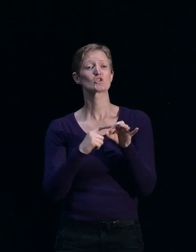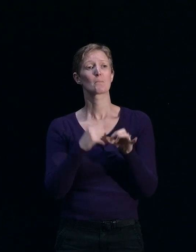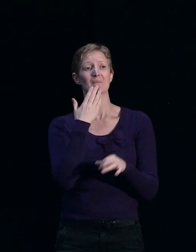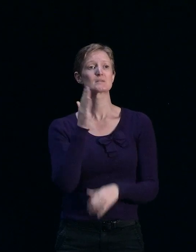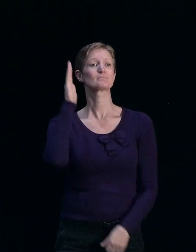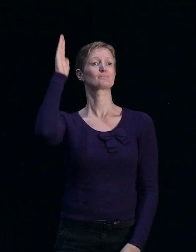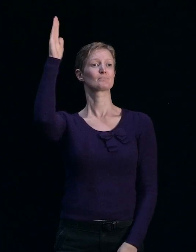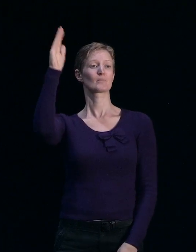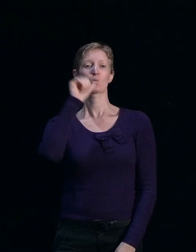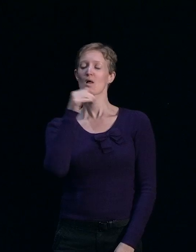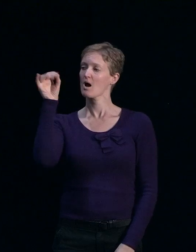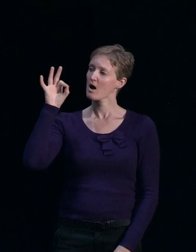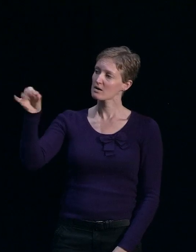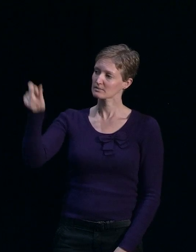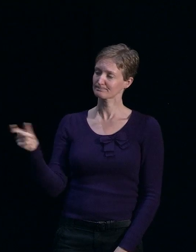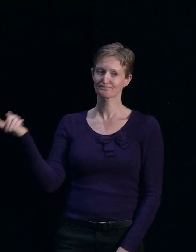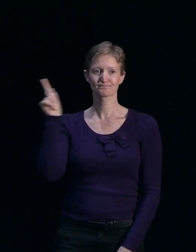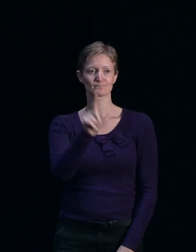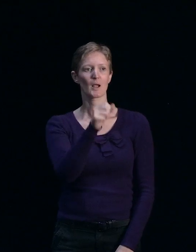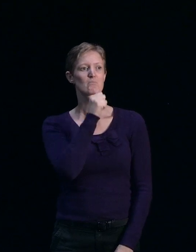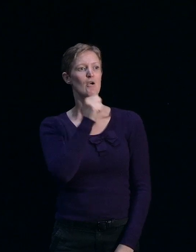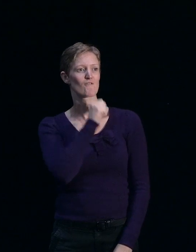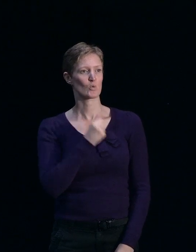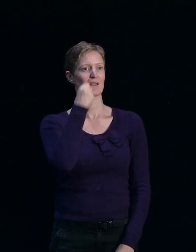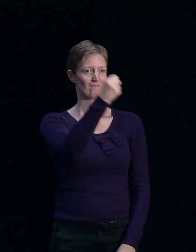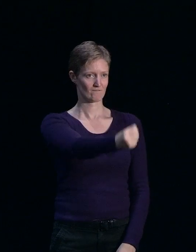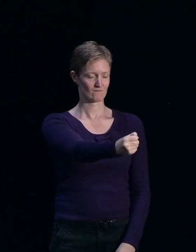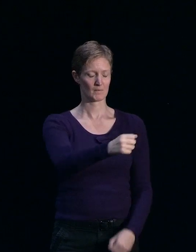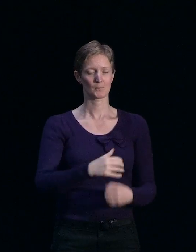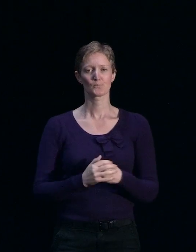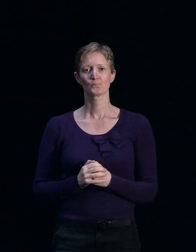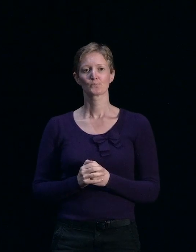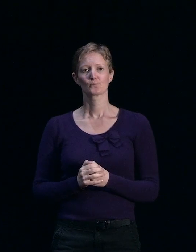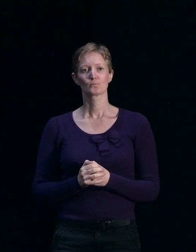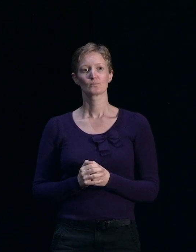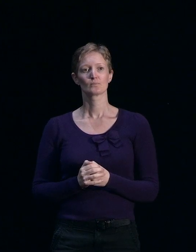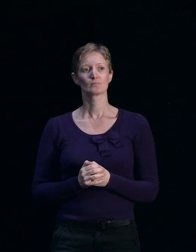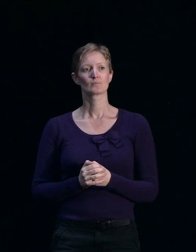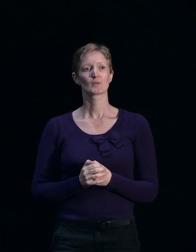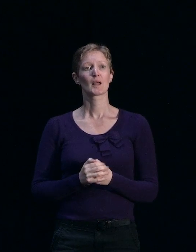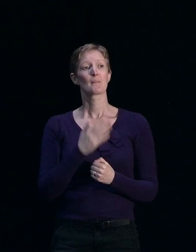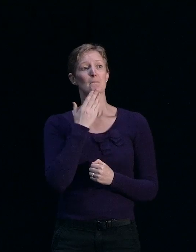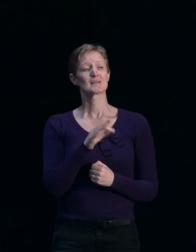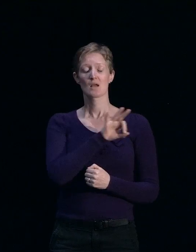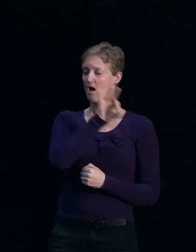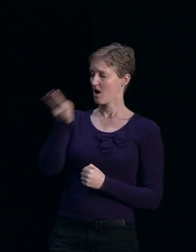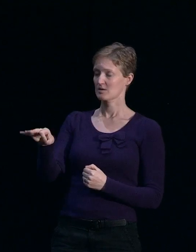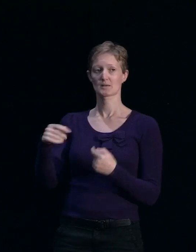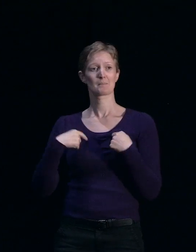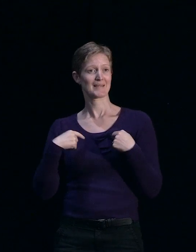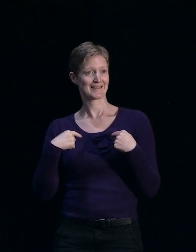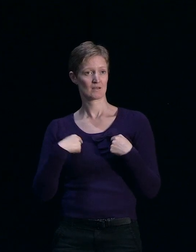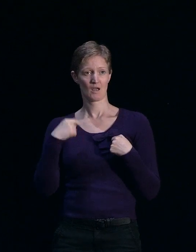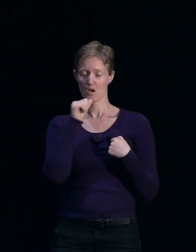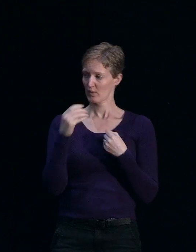one of the people to come around with a microphone so that everybody can hear. If you could direct the questions through to me and then I'll pass it off